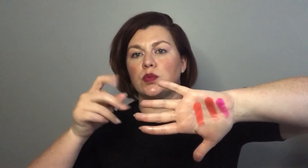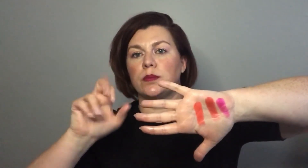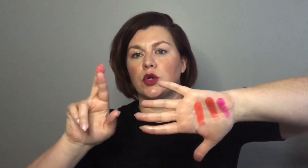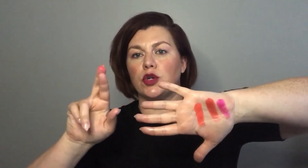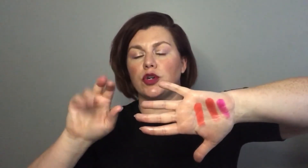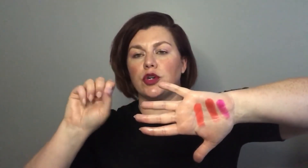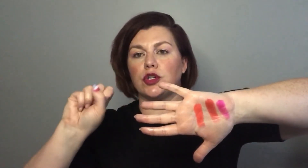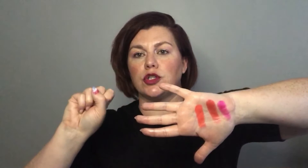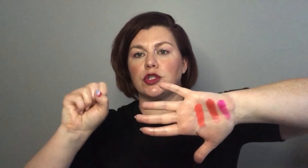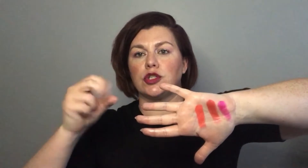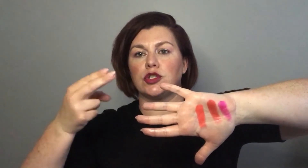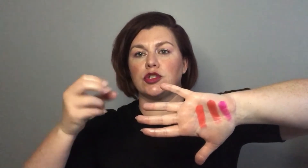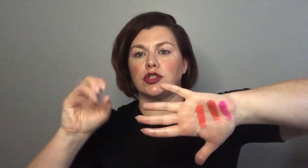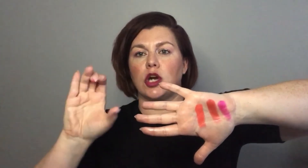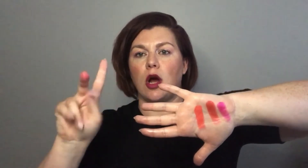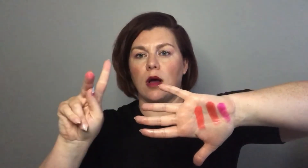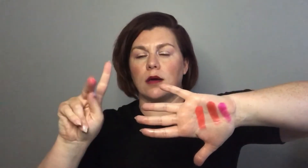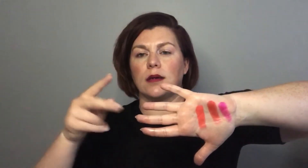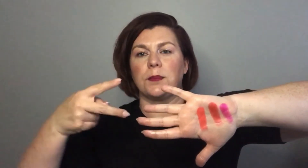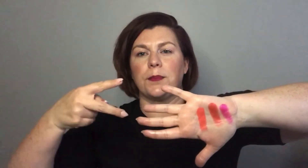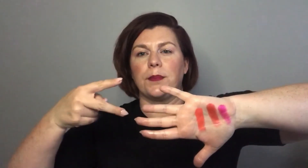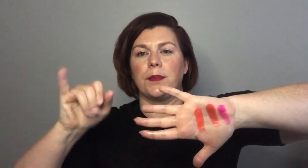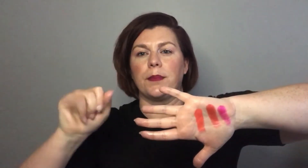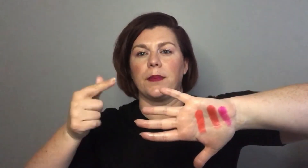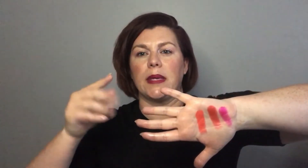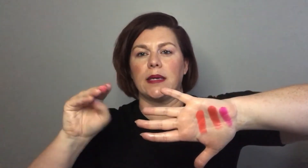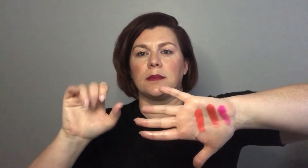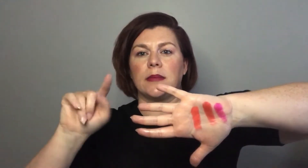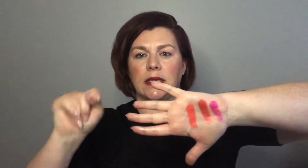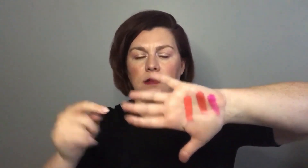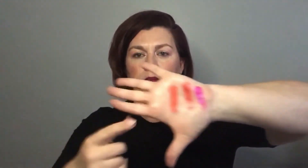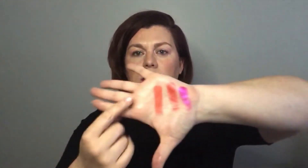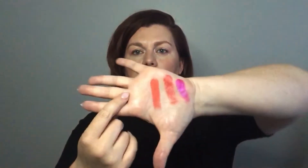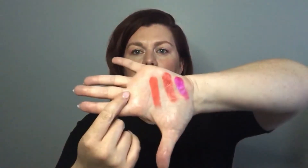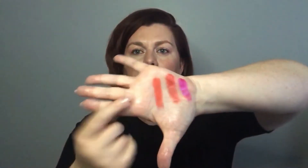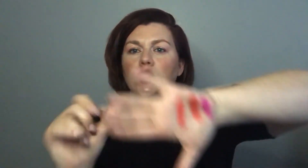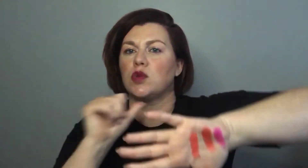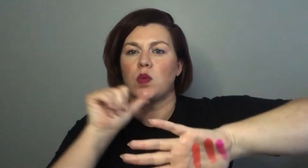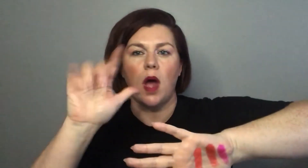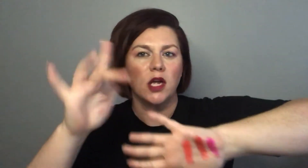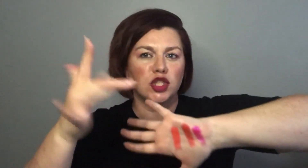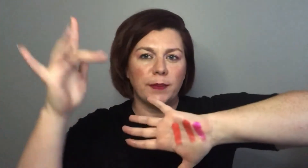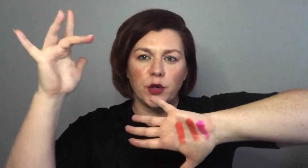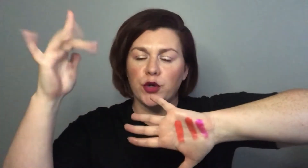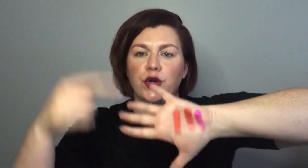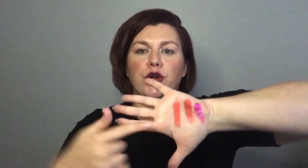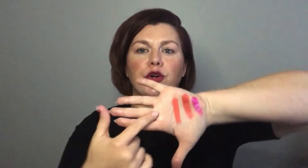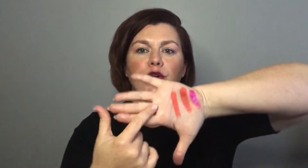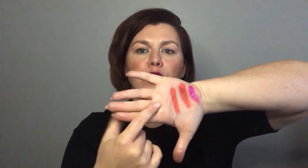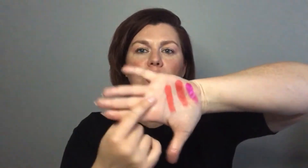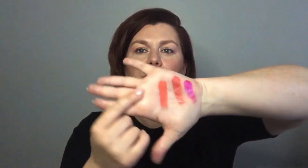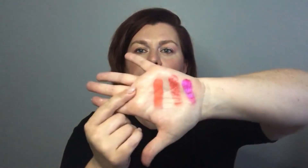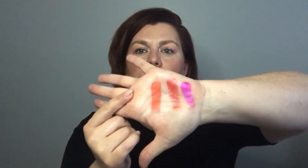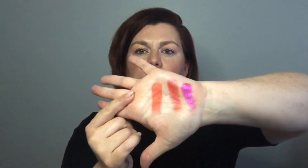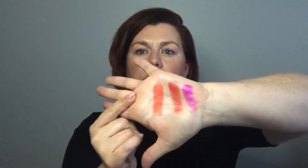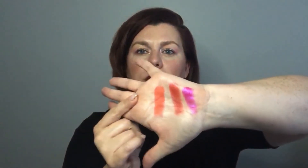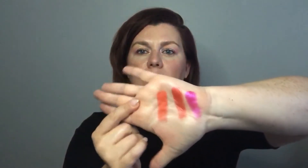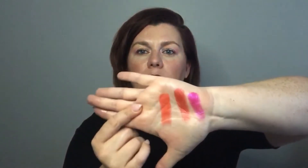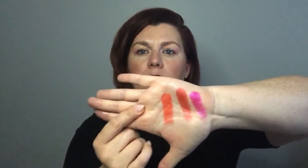this one is a super shock pigment pigment so you can see the difference there there's no shimmer it's not that